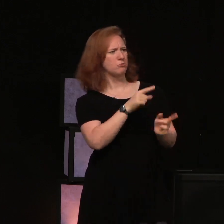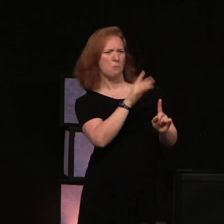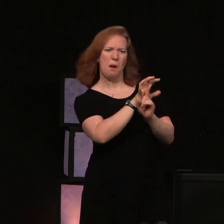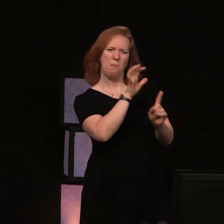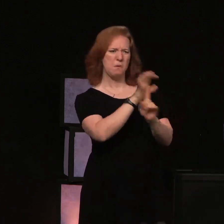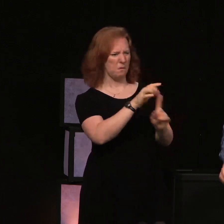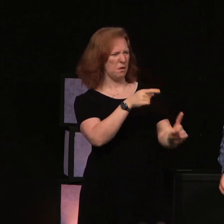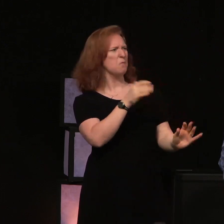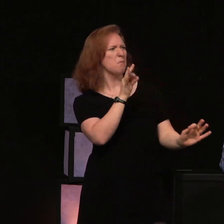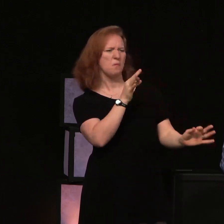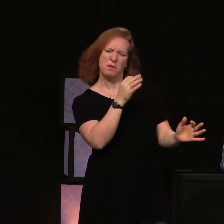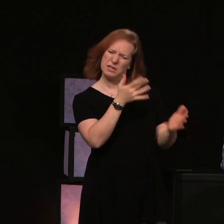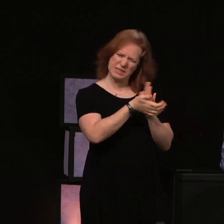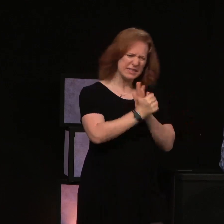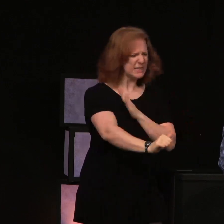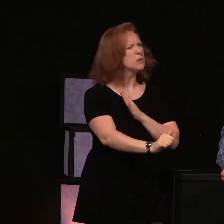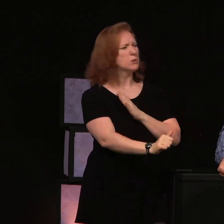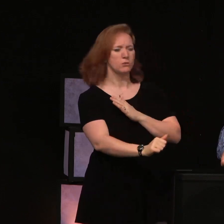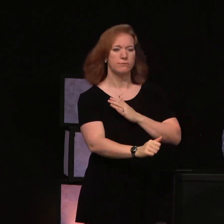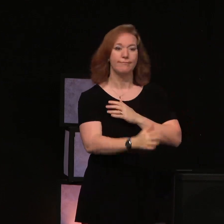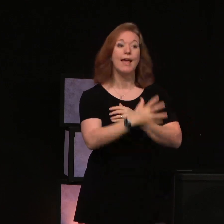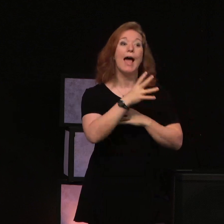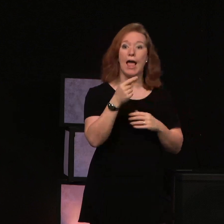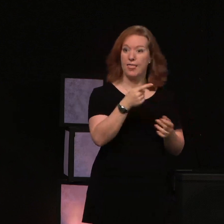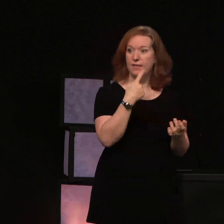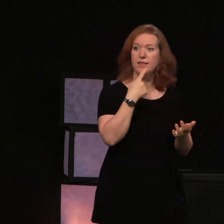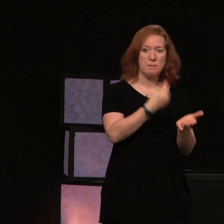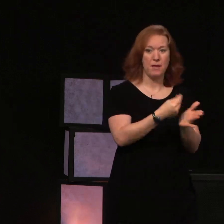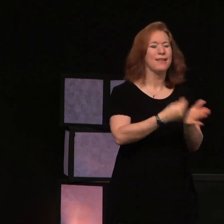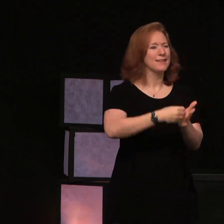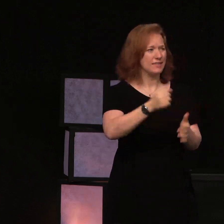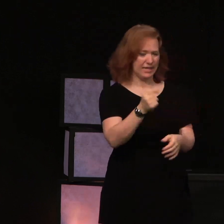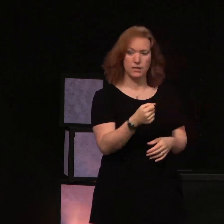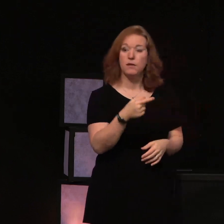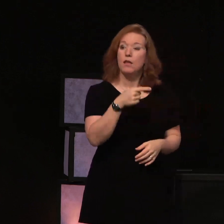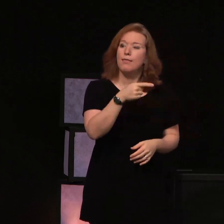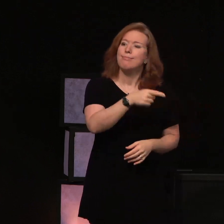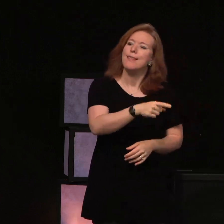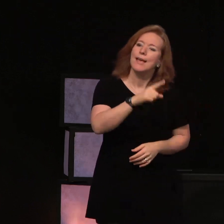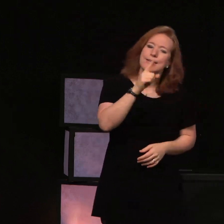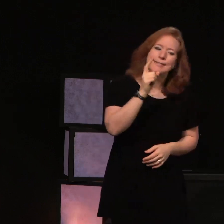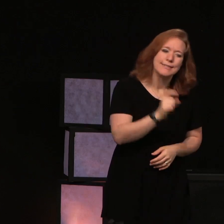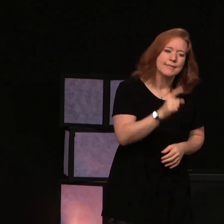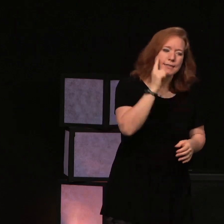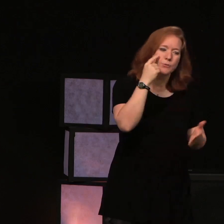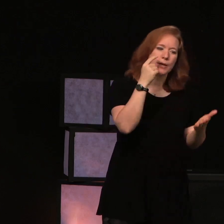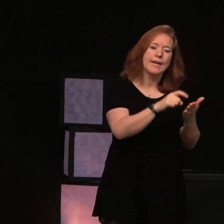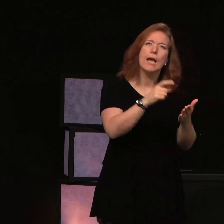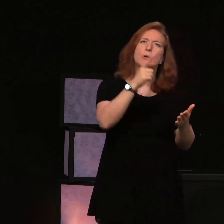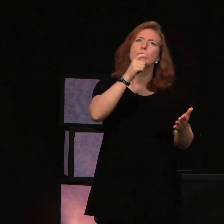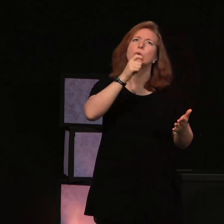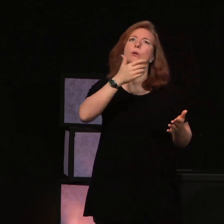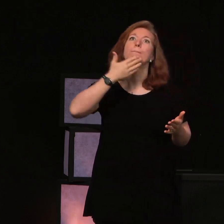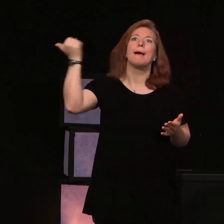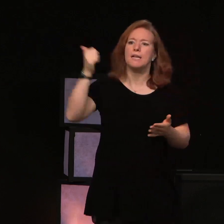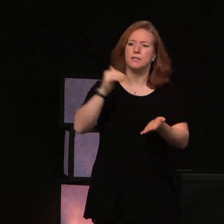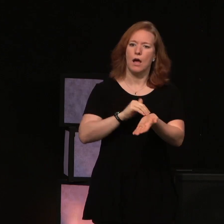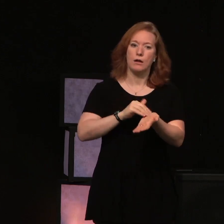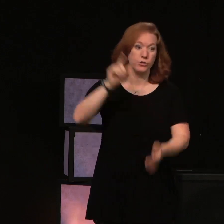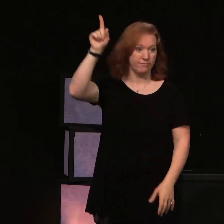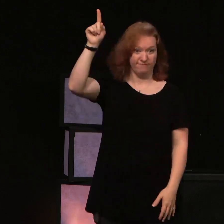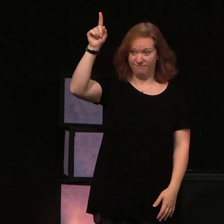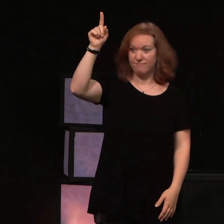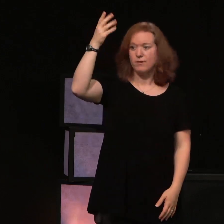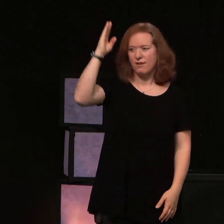And they needed, yes, and their money. And they needed to recognize the great physician. and they didn't